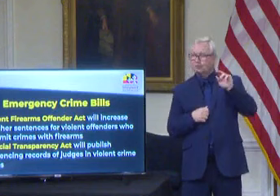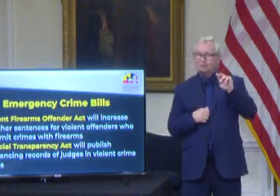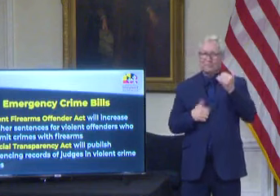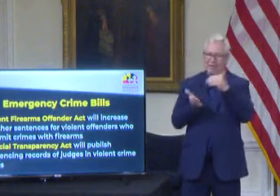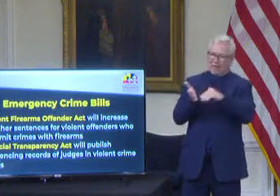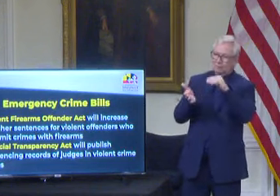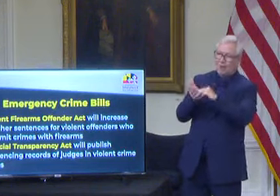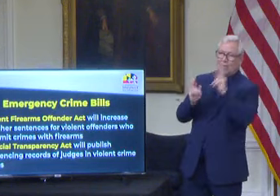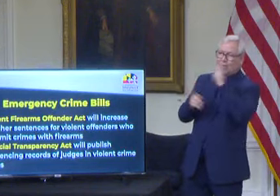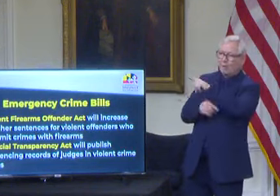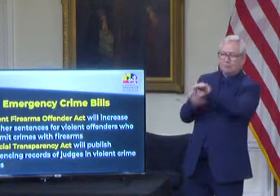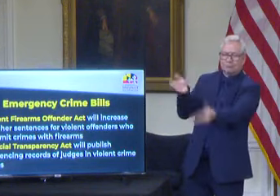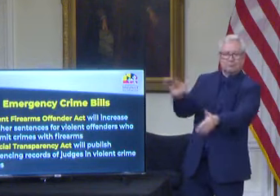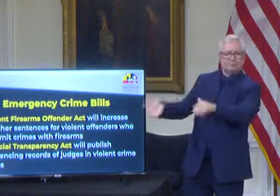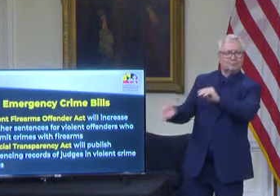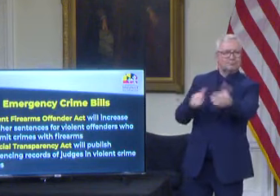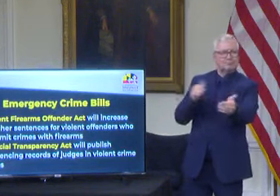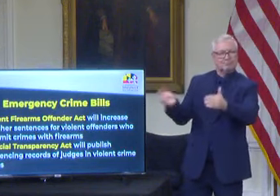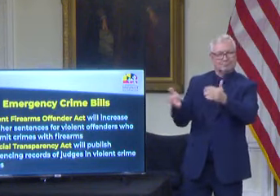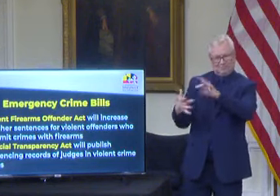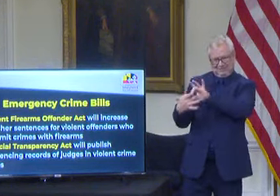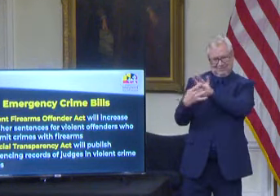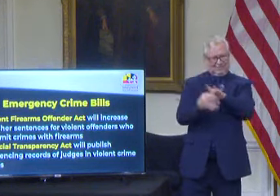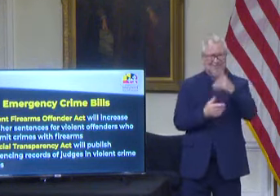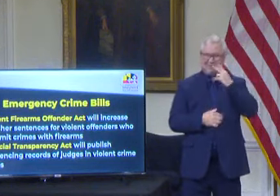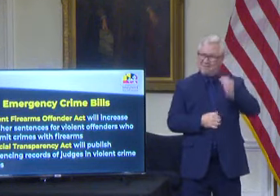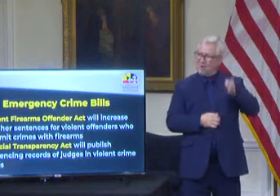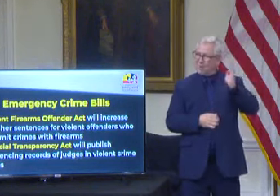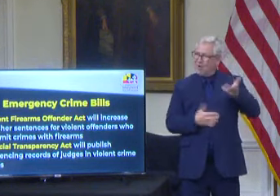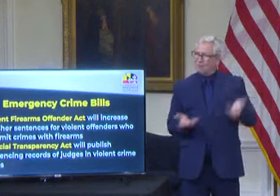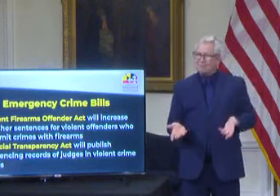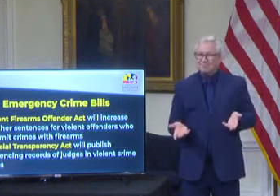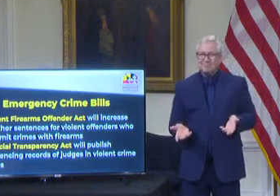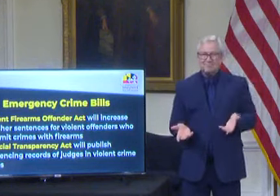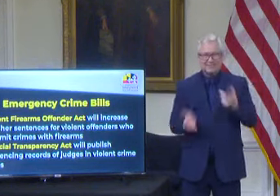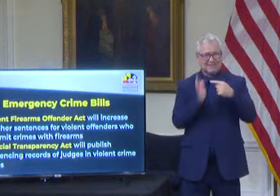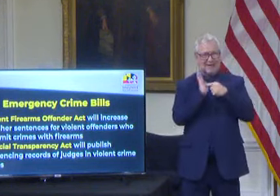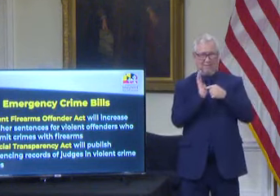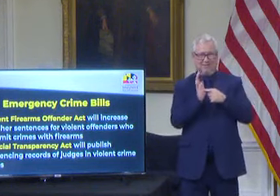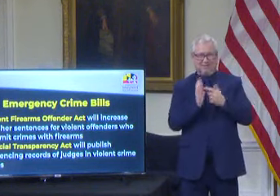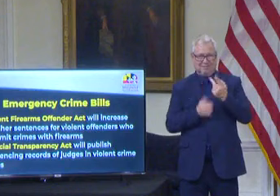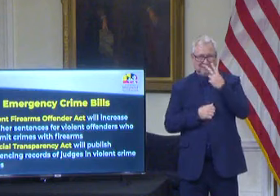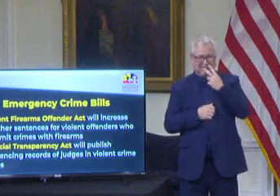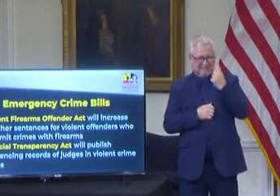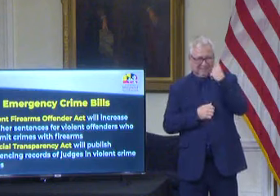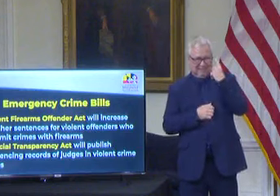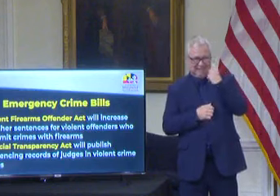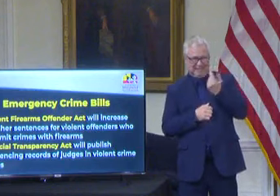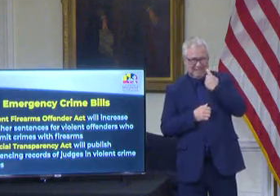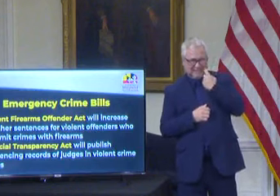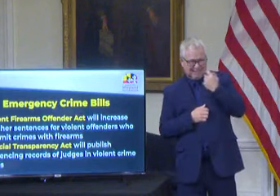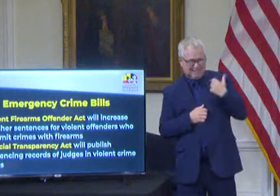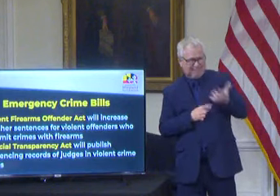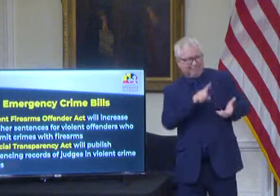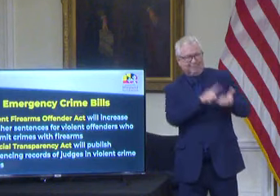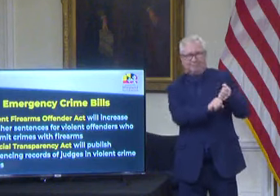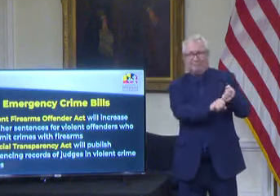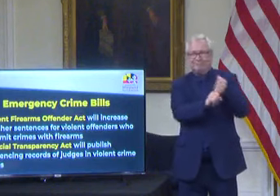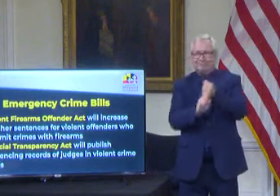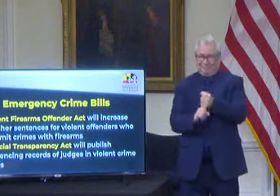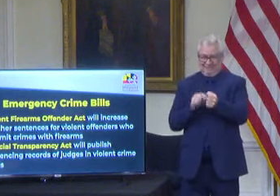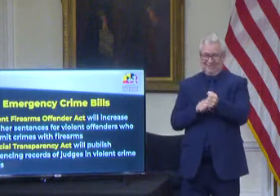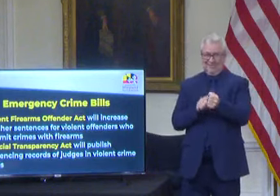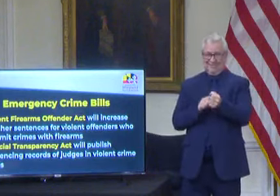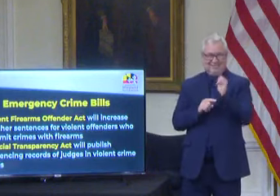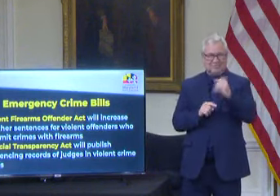been killed in the city of Baltimore. As an example, the suspect who was recently arrested for the murder of 69 year